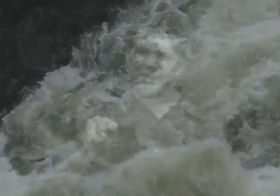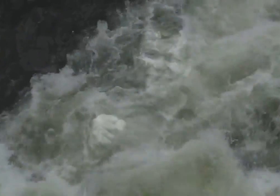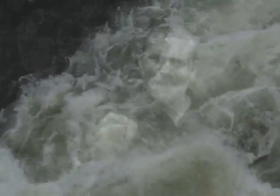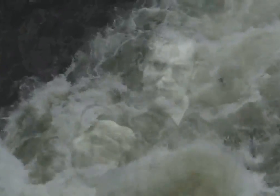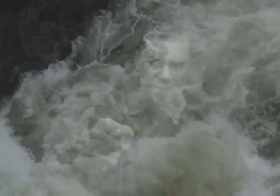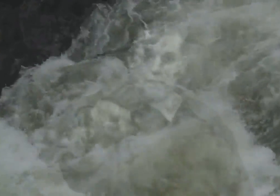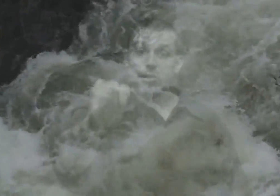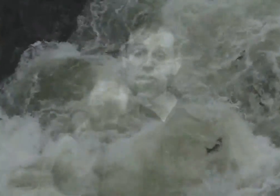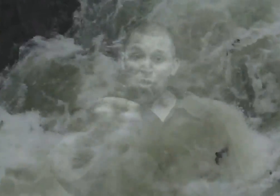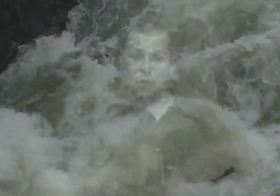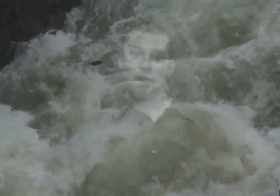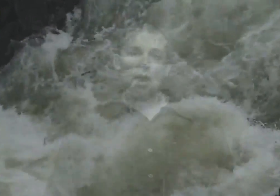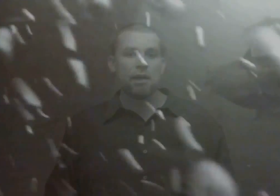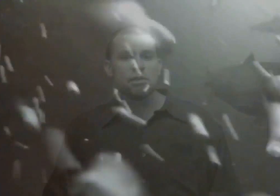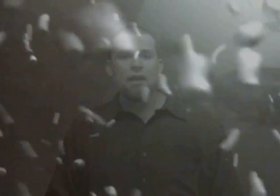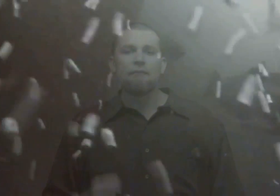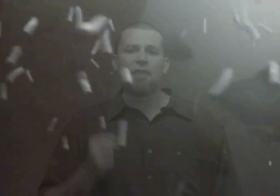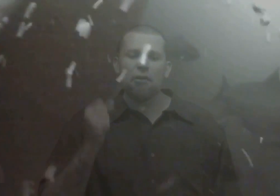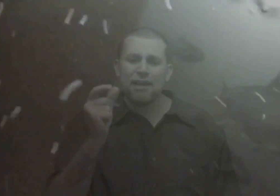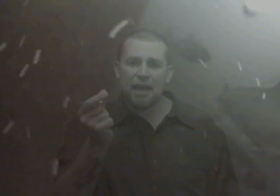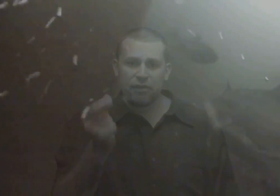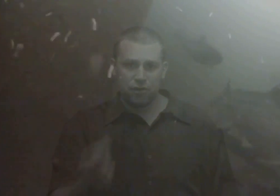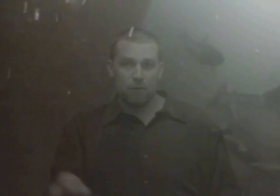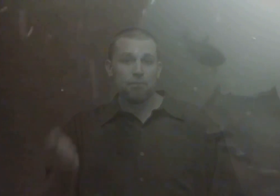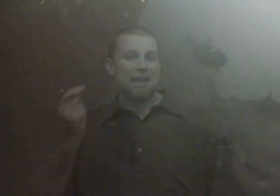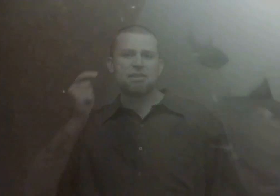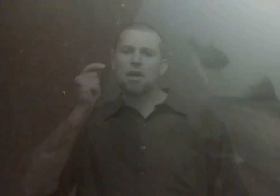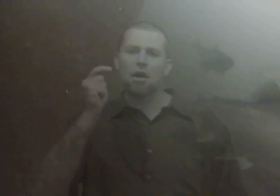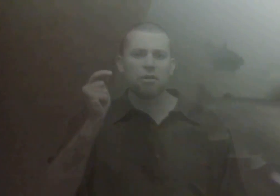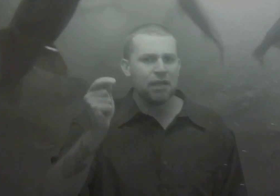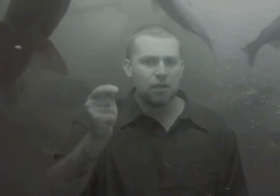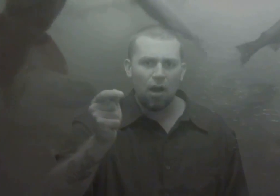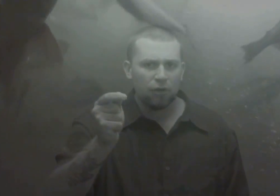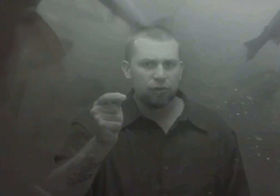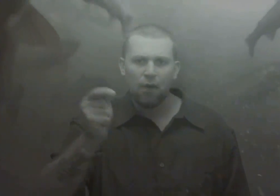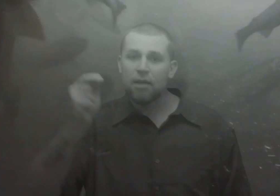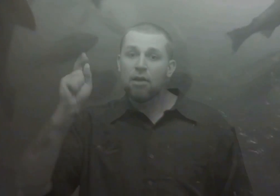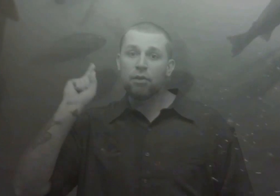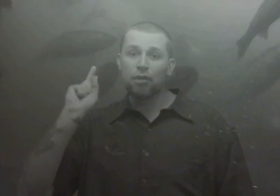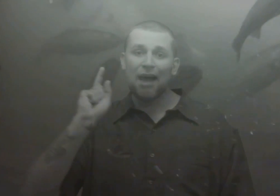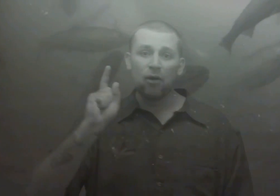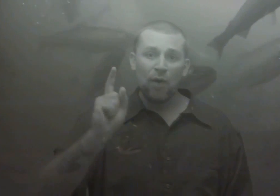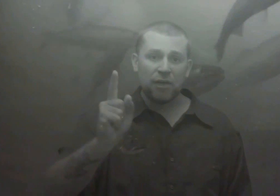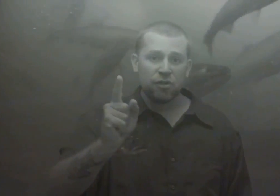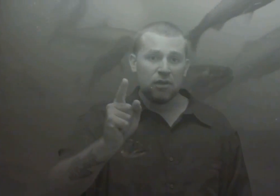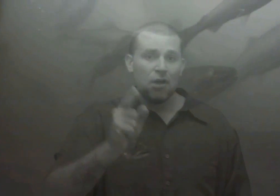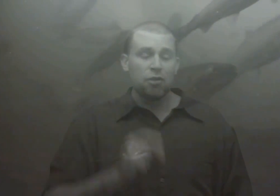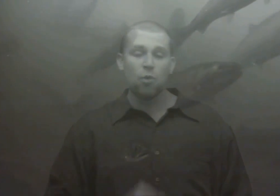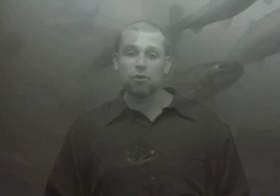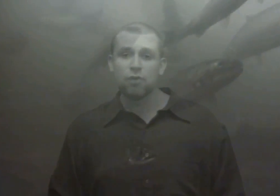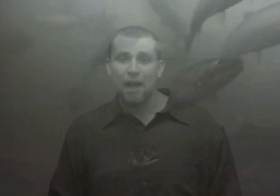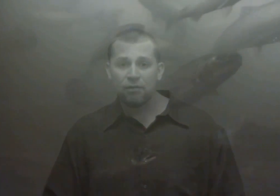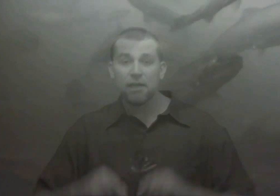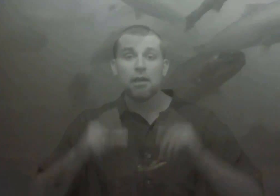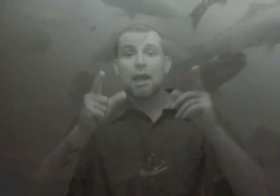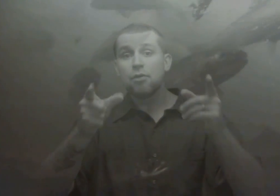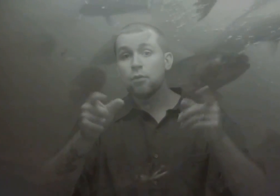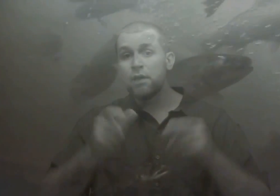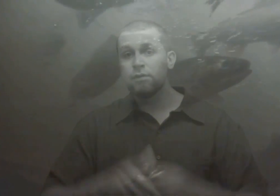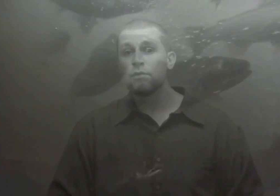resisting you, and its very nature is utterly contrary to the direction you are traveling and the reasons